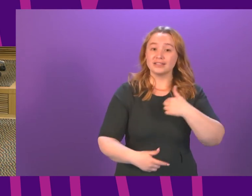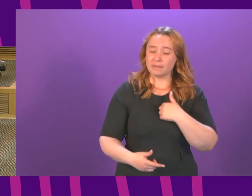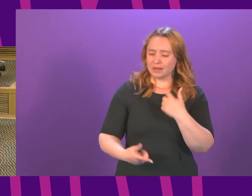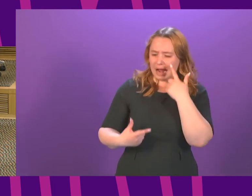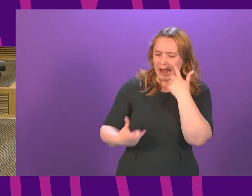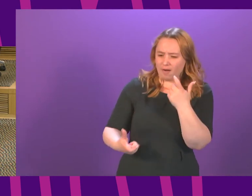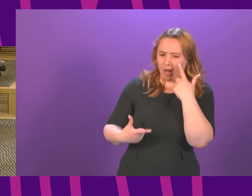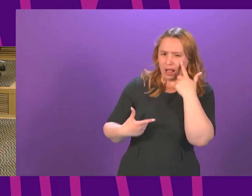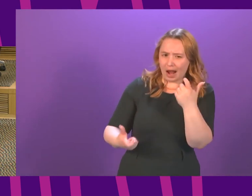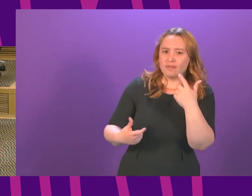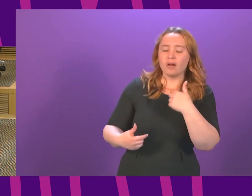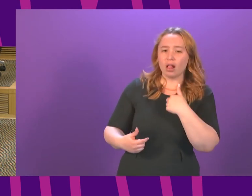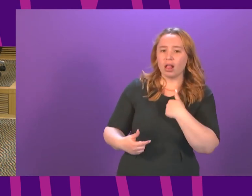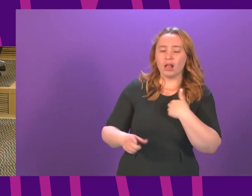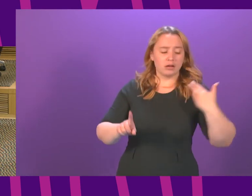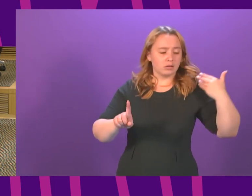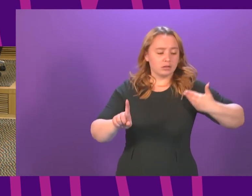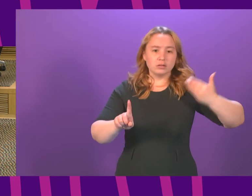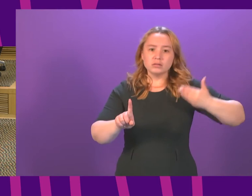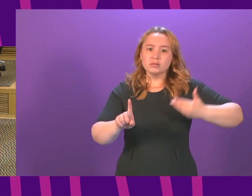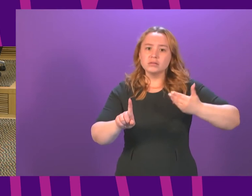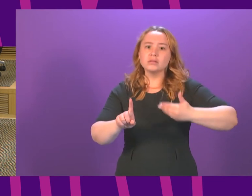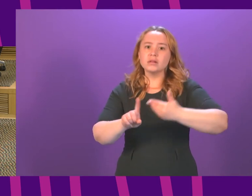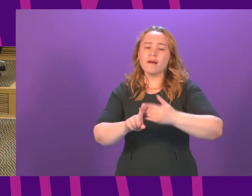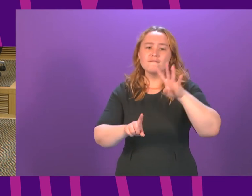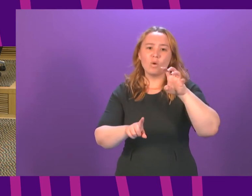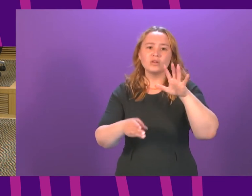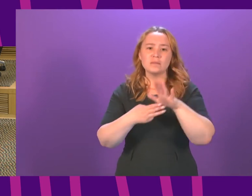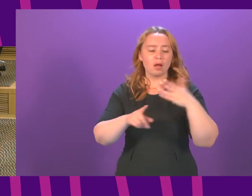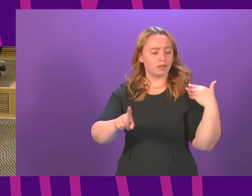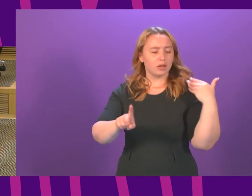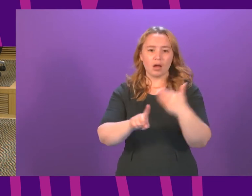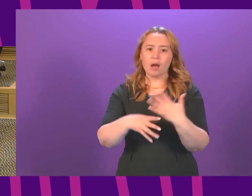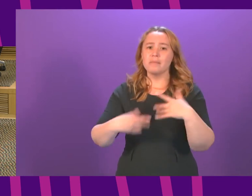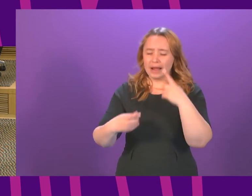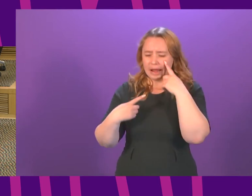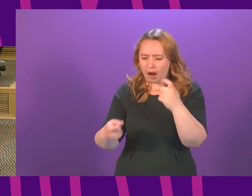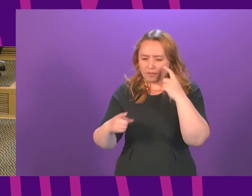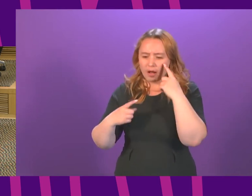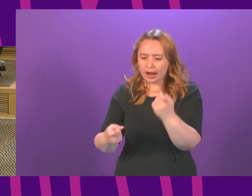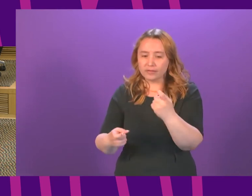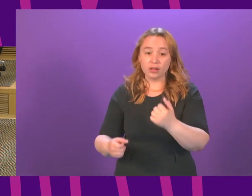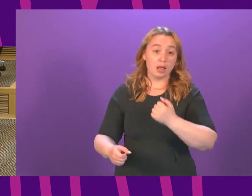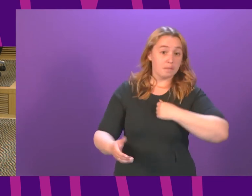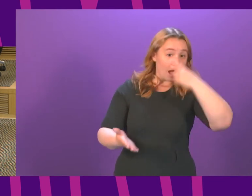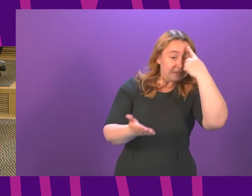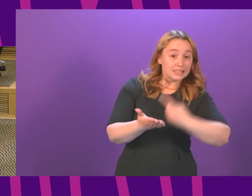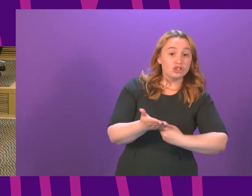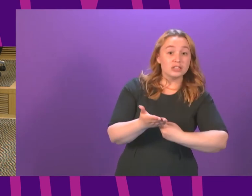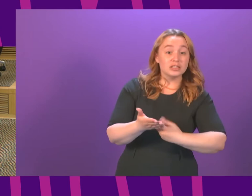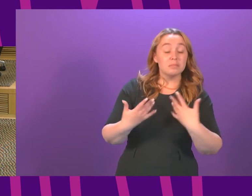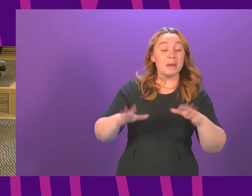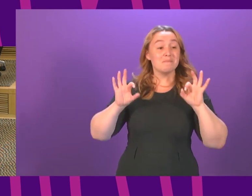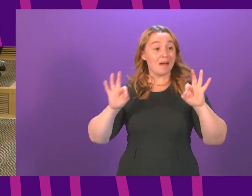caution at various points over the past 14 months or so and I don't pretend that the decisions I or the government have taken have been